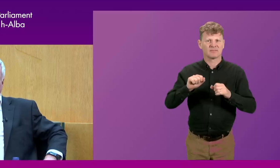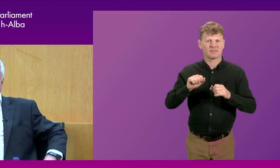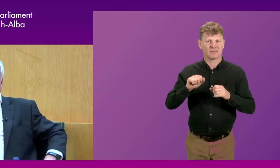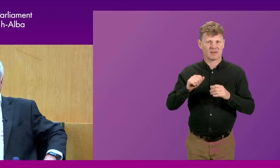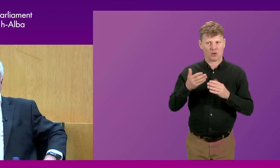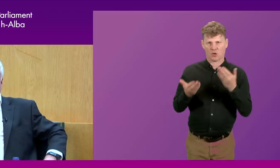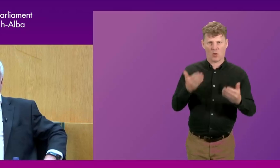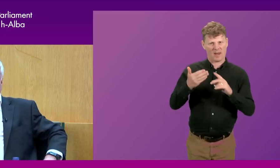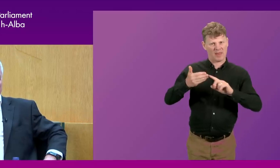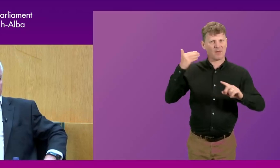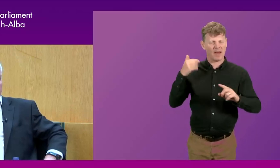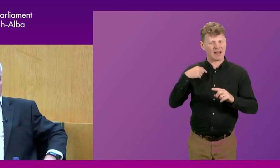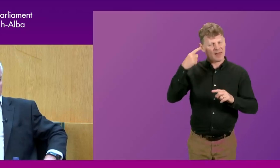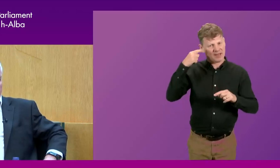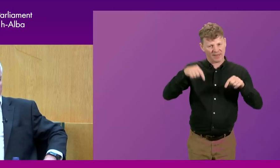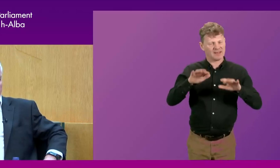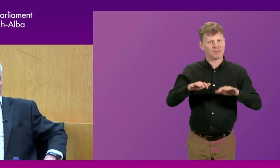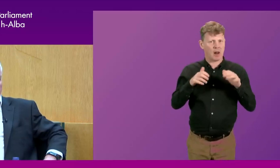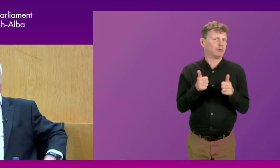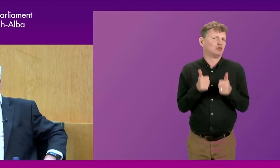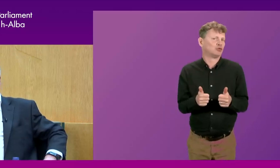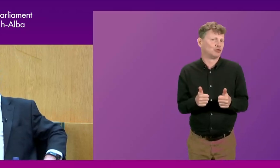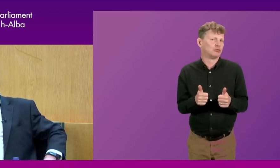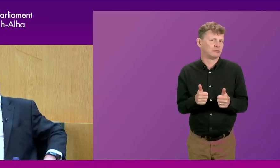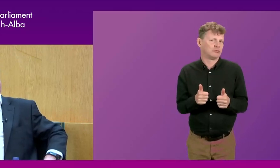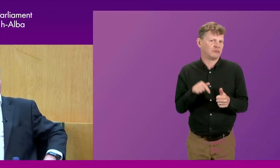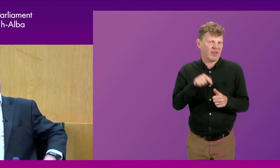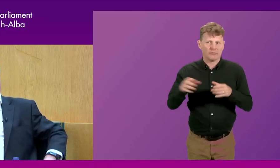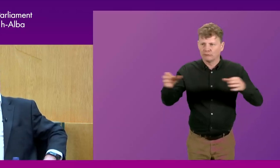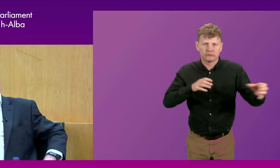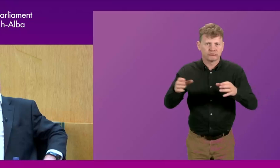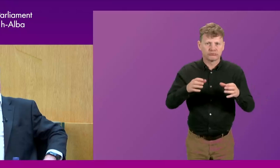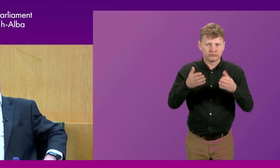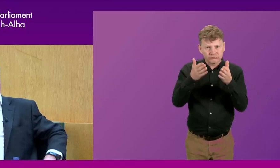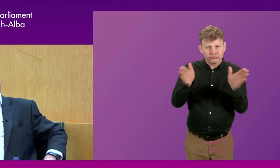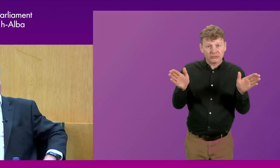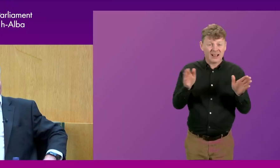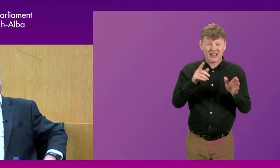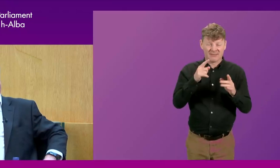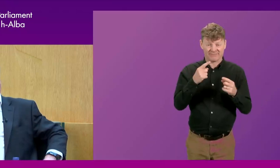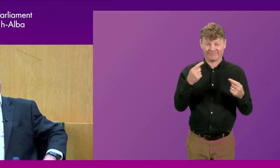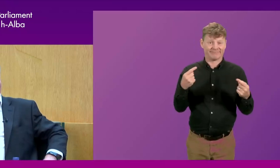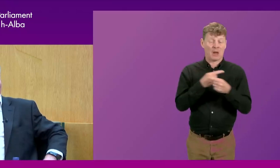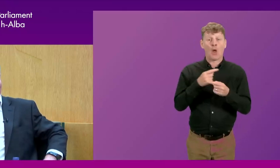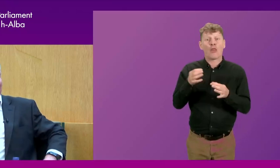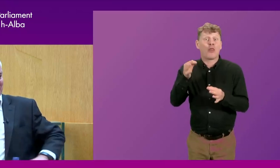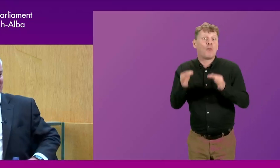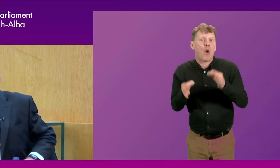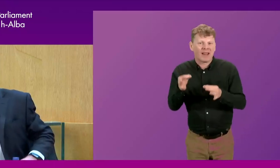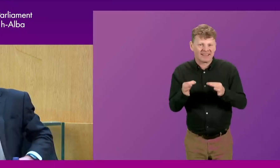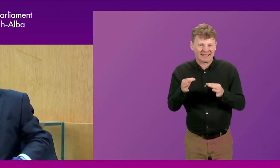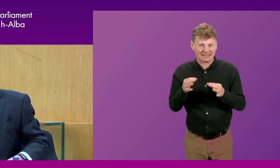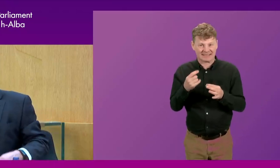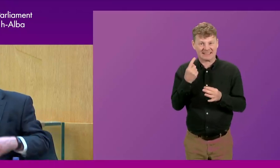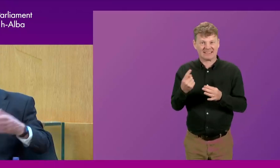past. I think the Parliament has done a very good job in that. Ironically, maybe not quite as good at the politics, given it's a Parliament of politicians.